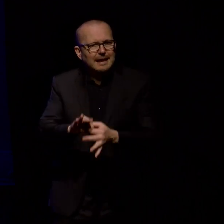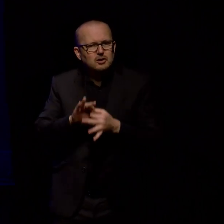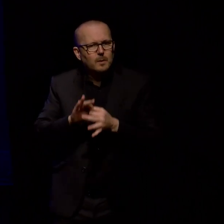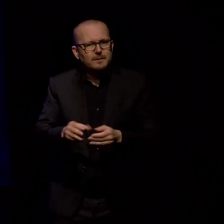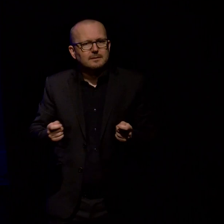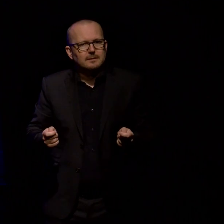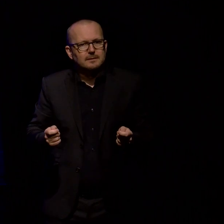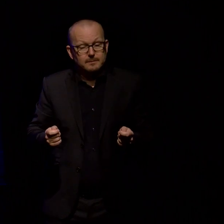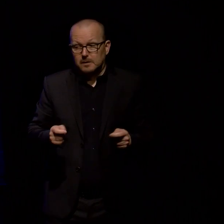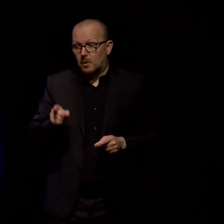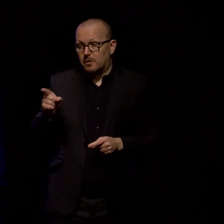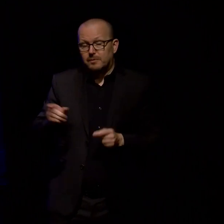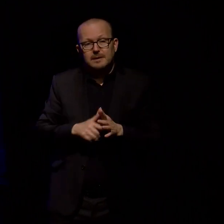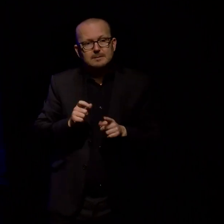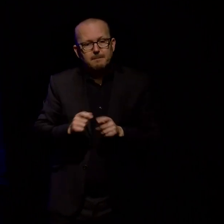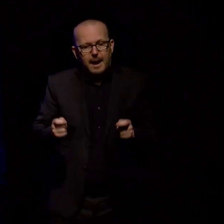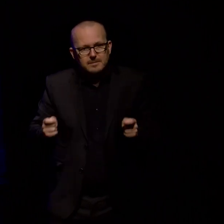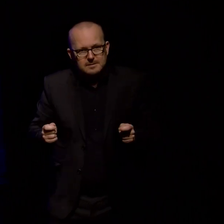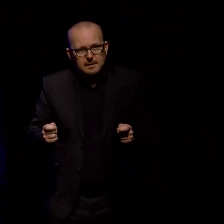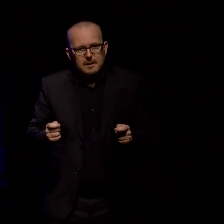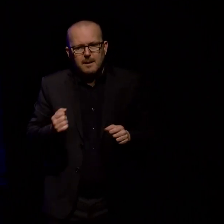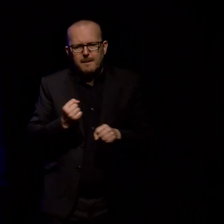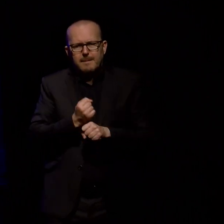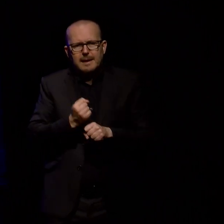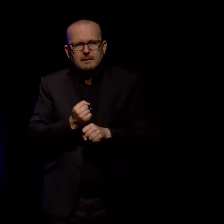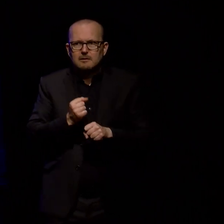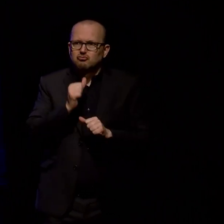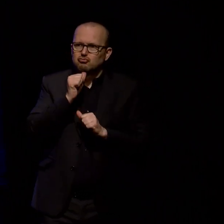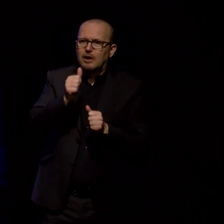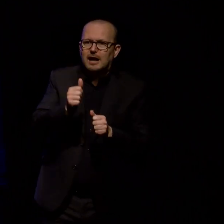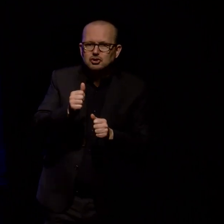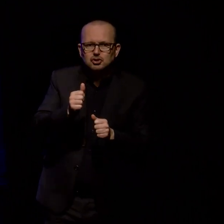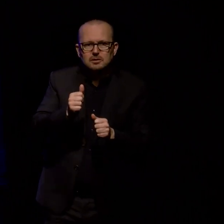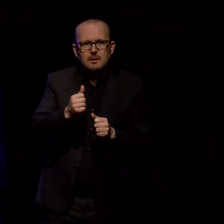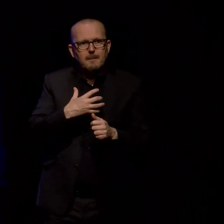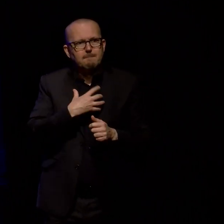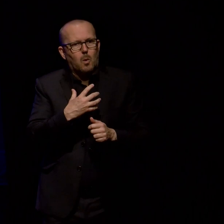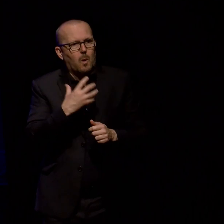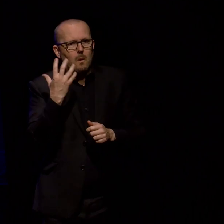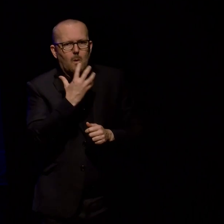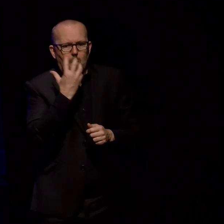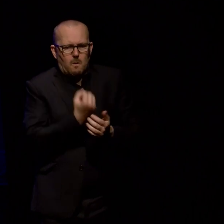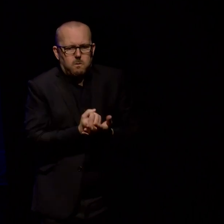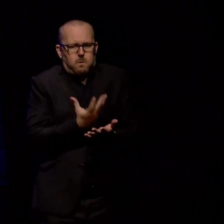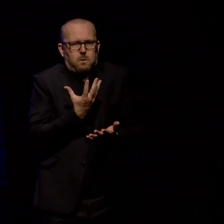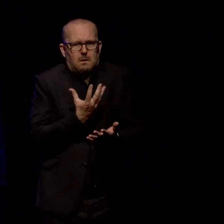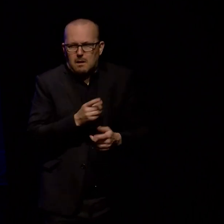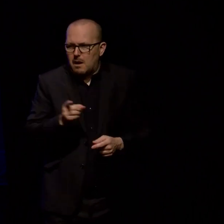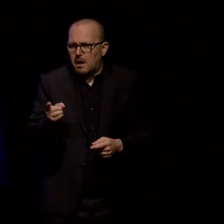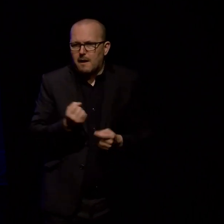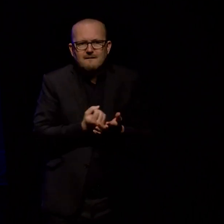unfamiliar, rendering elevation contour lines in high contrast blood red and flame yellow against darkness.